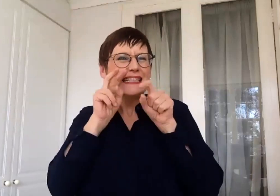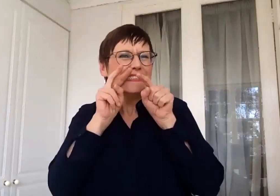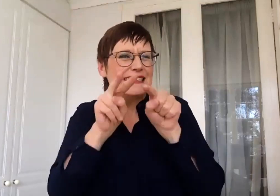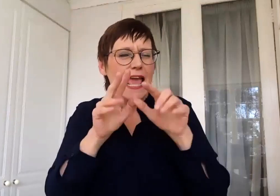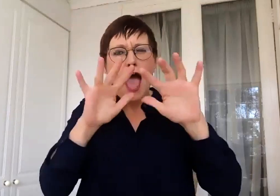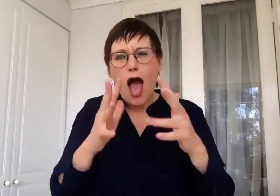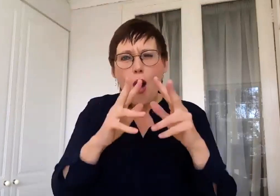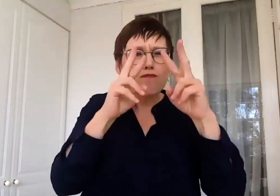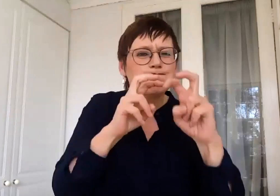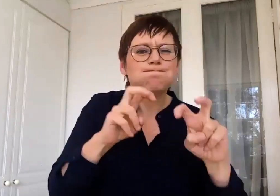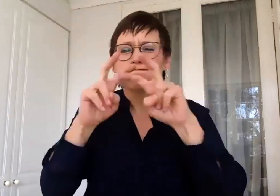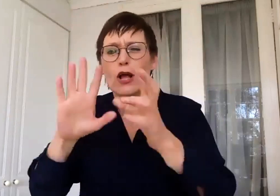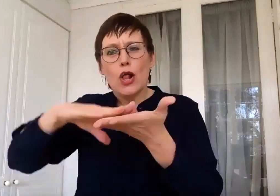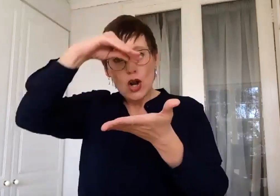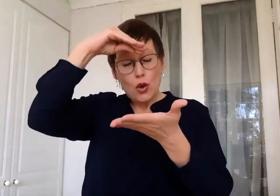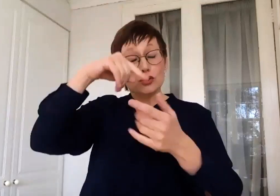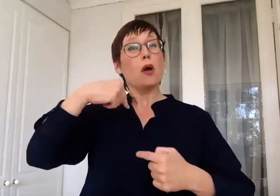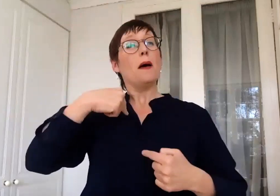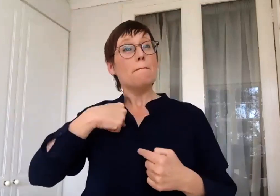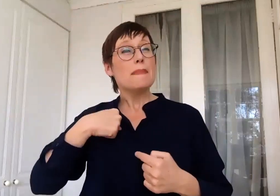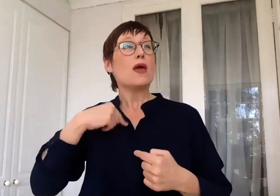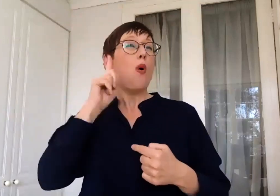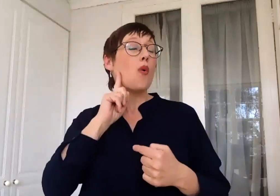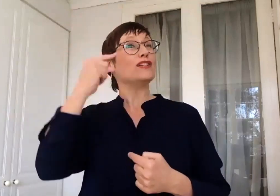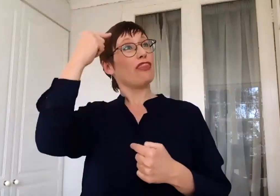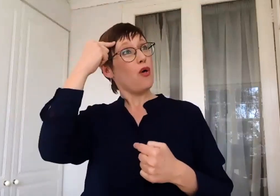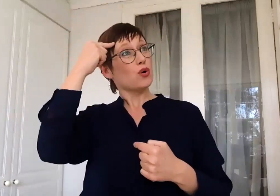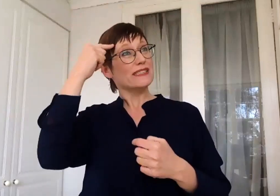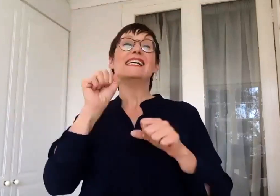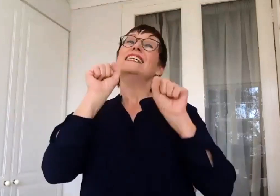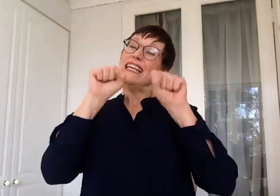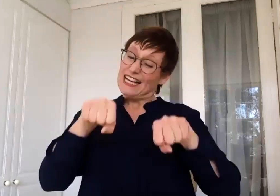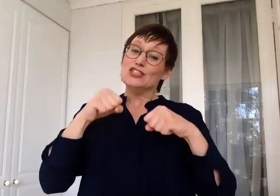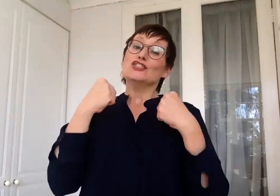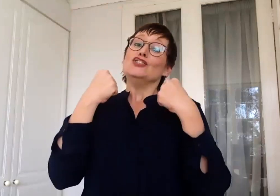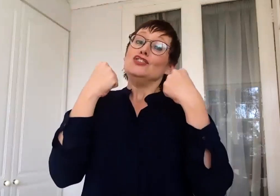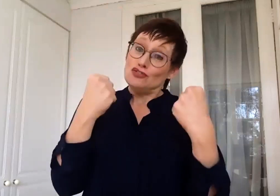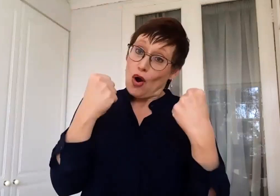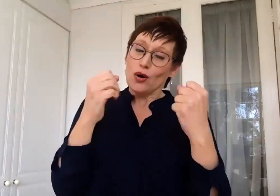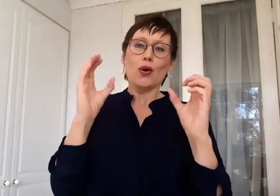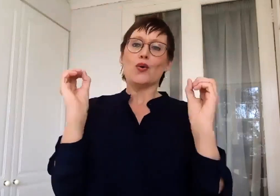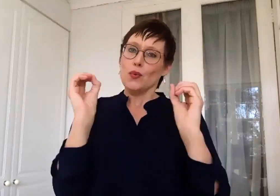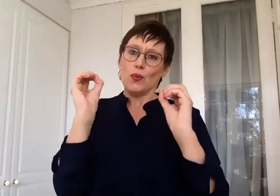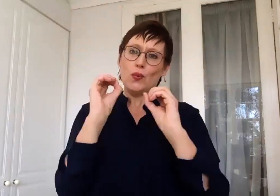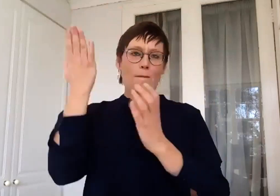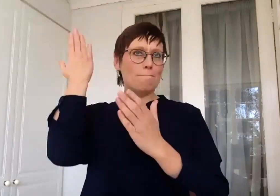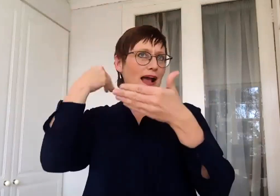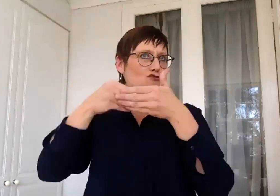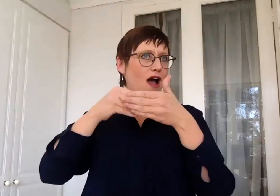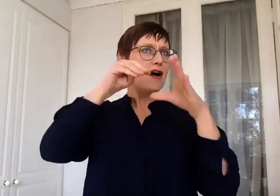you know, meeting the needs in myself. So both a strength and a weakness. But yes, I think it's been a blessing not